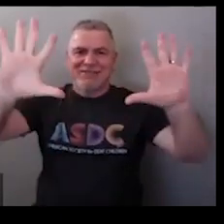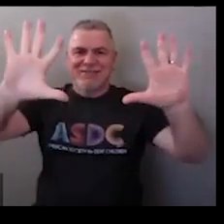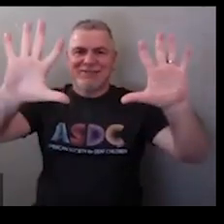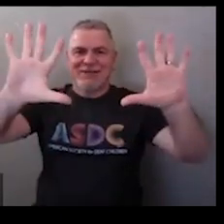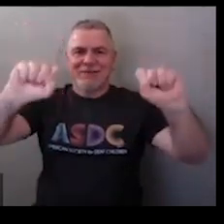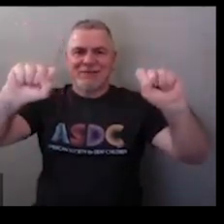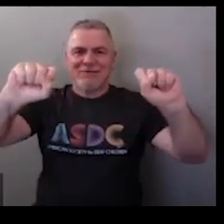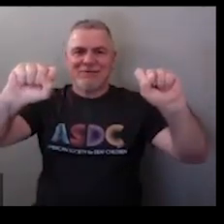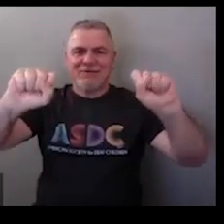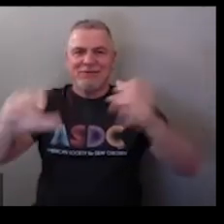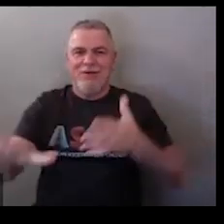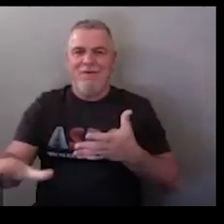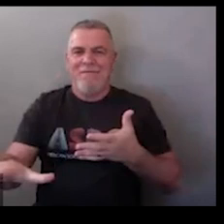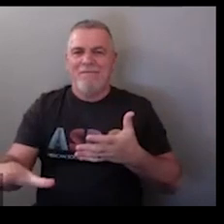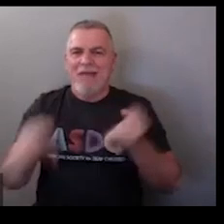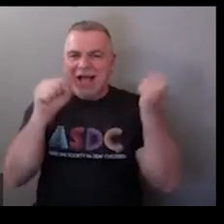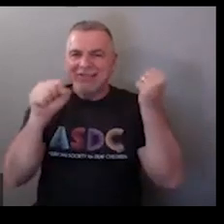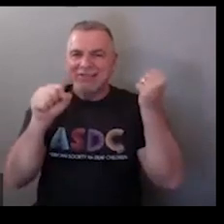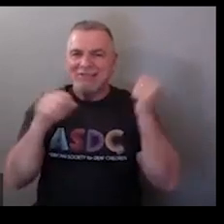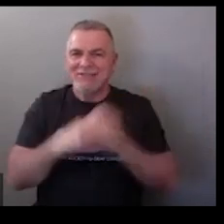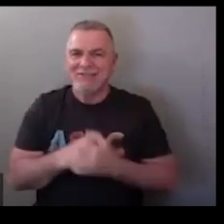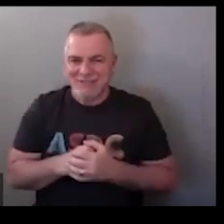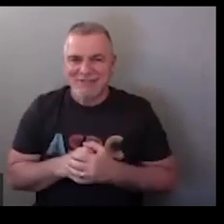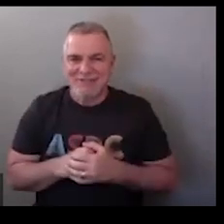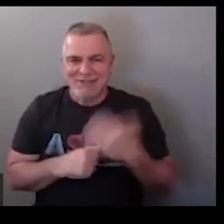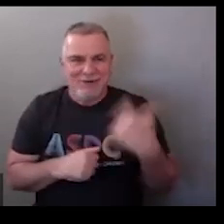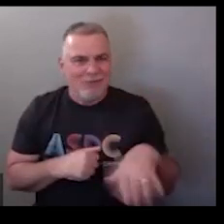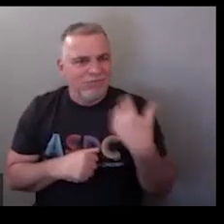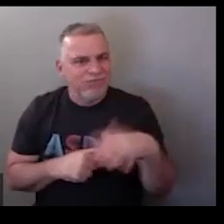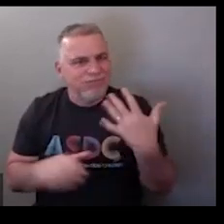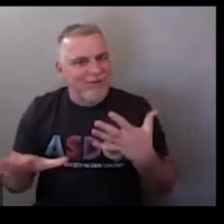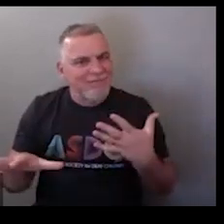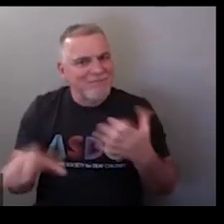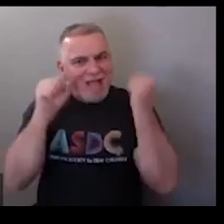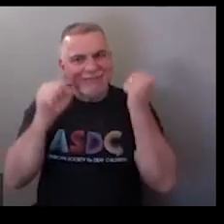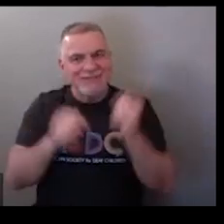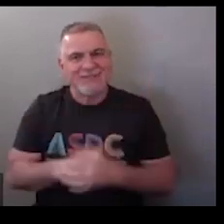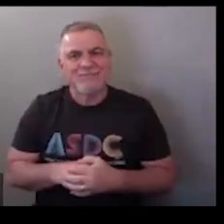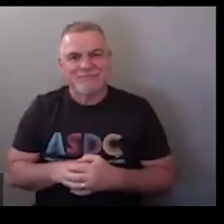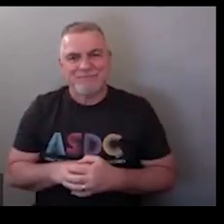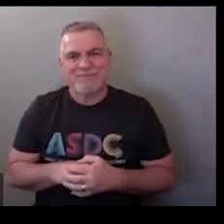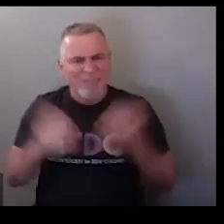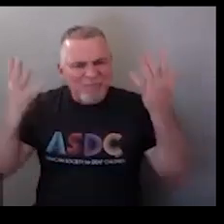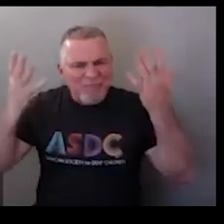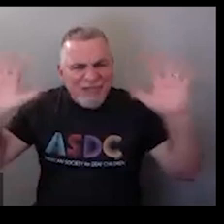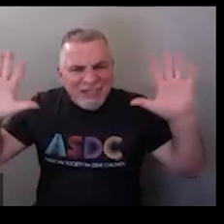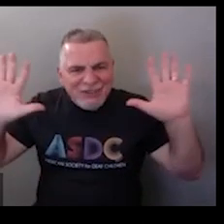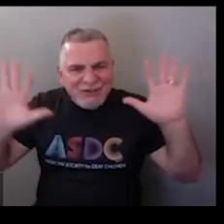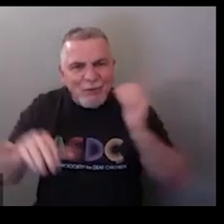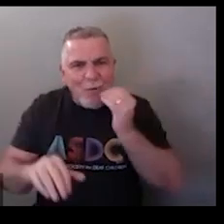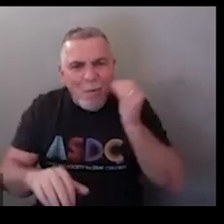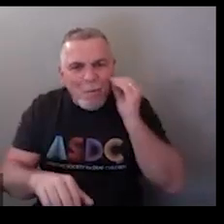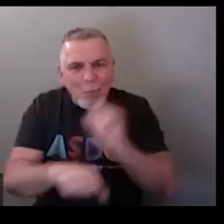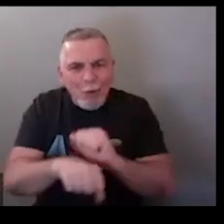so you have your open fives and they go into s's fast like wow you thought you did that really